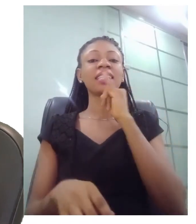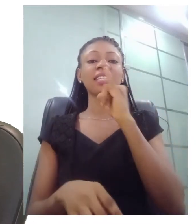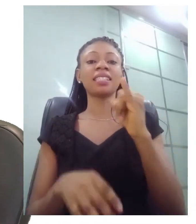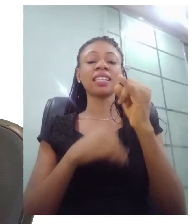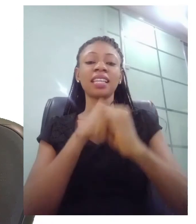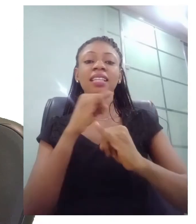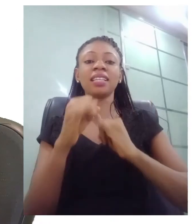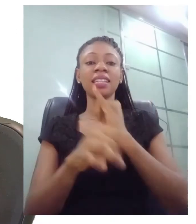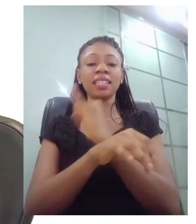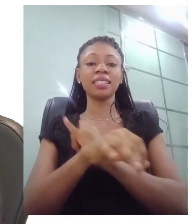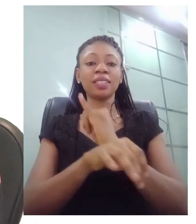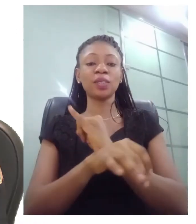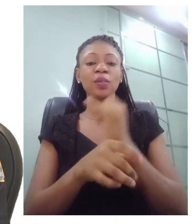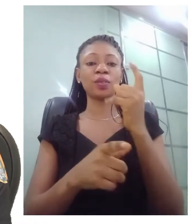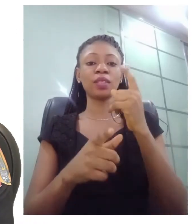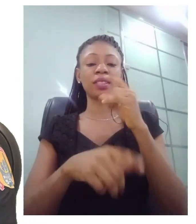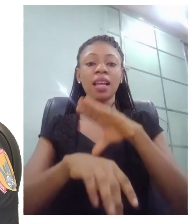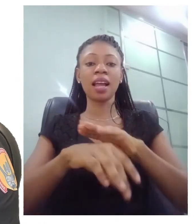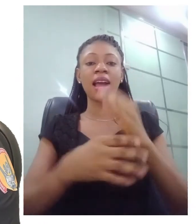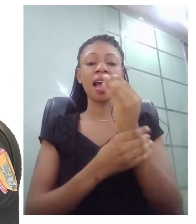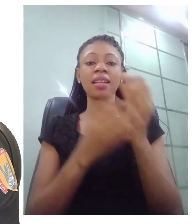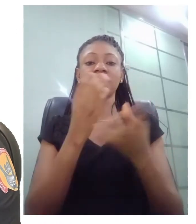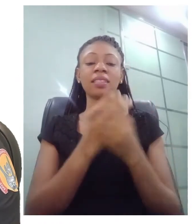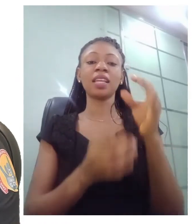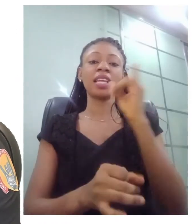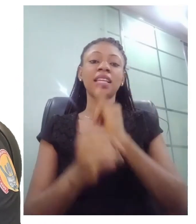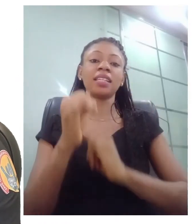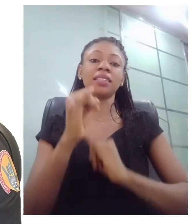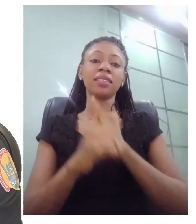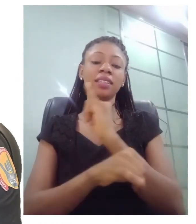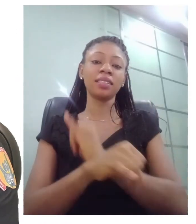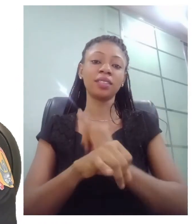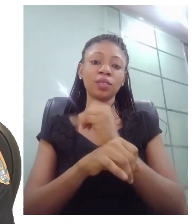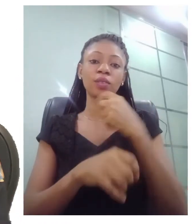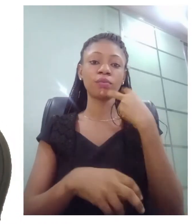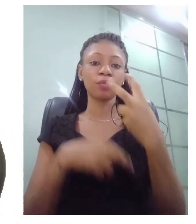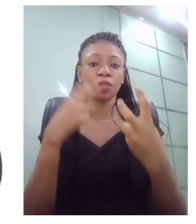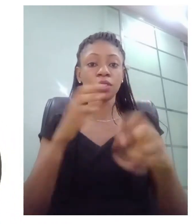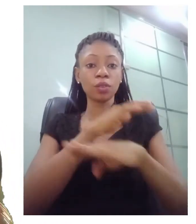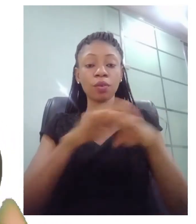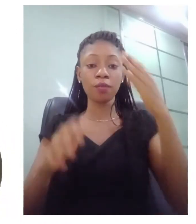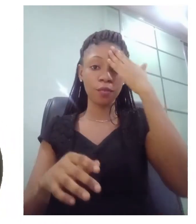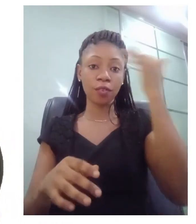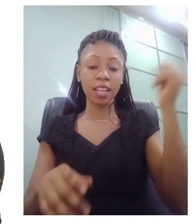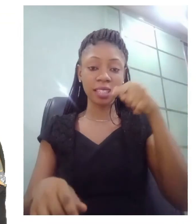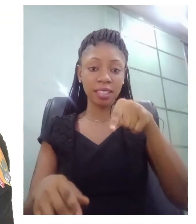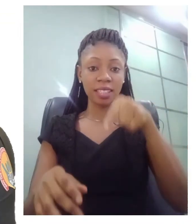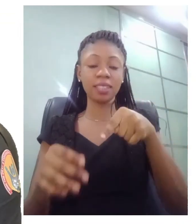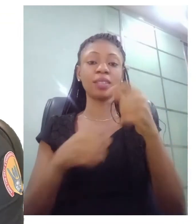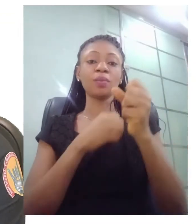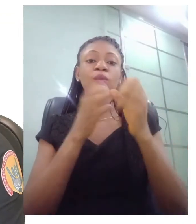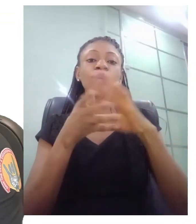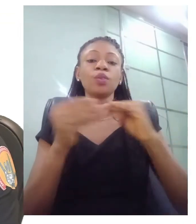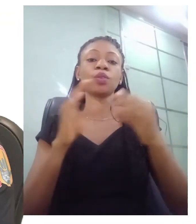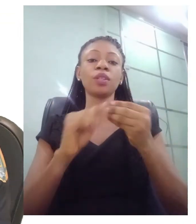see you again by next week. And we will also take possibly another version of Aisha's story. And